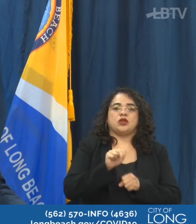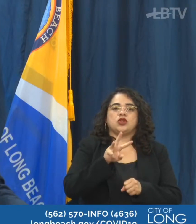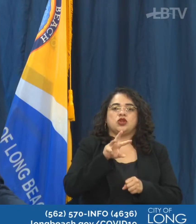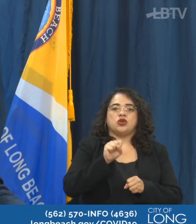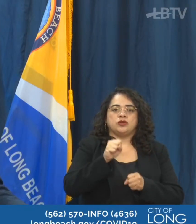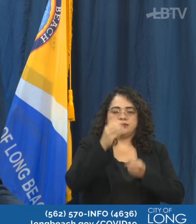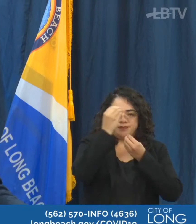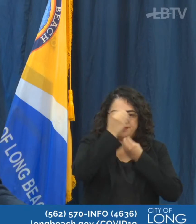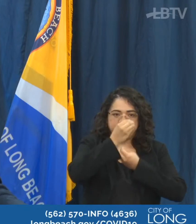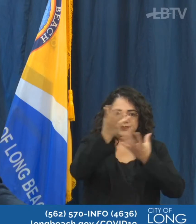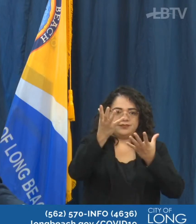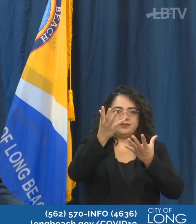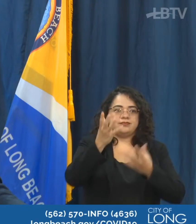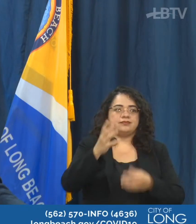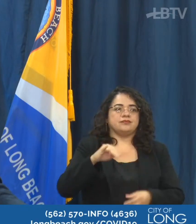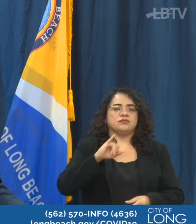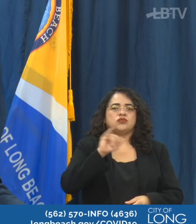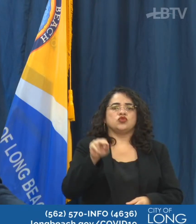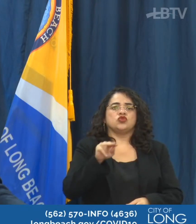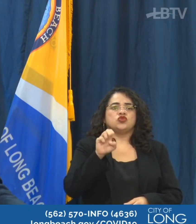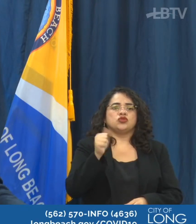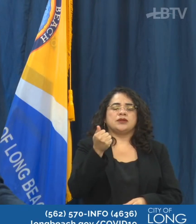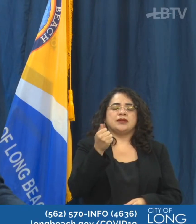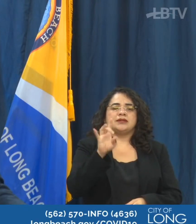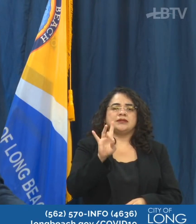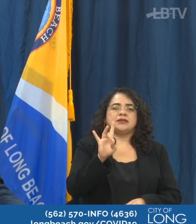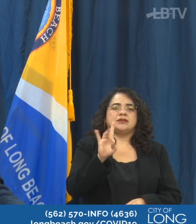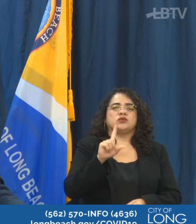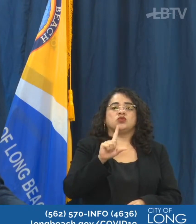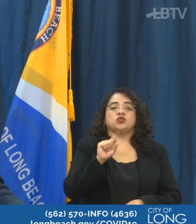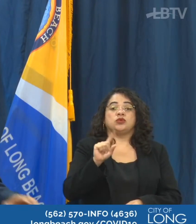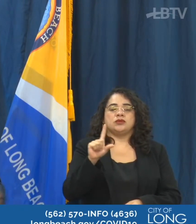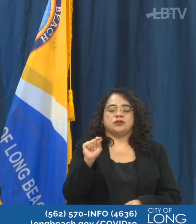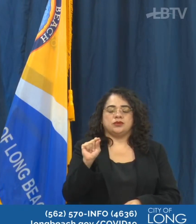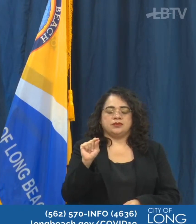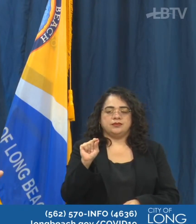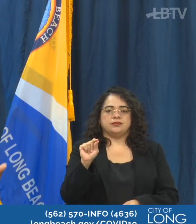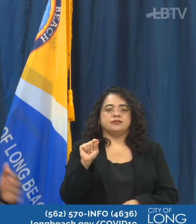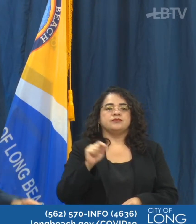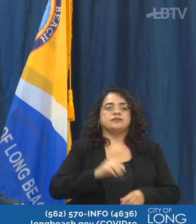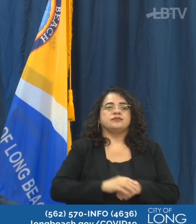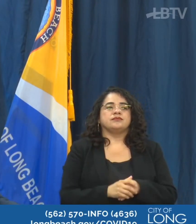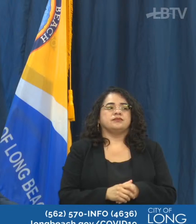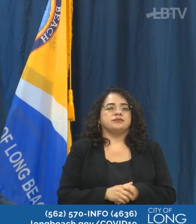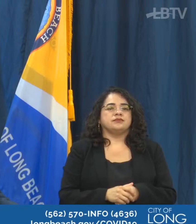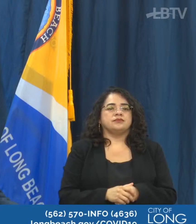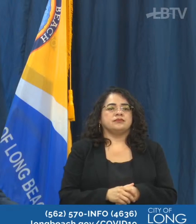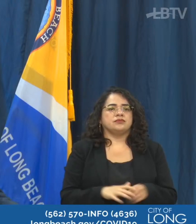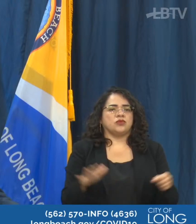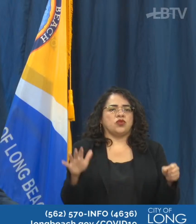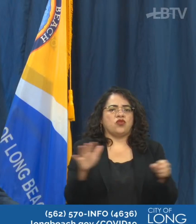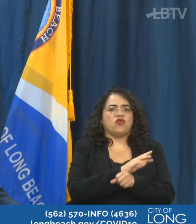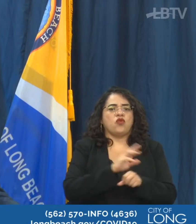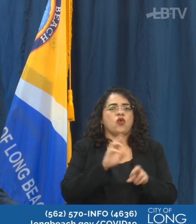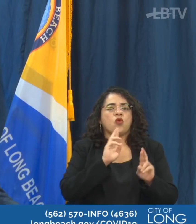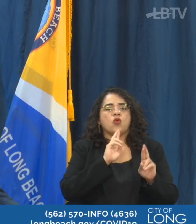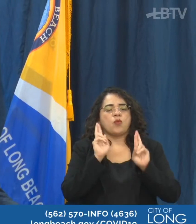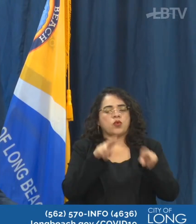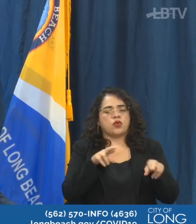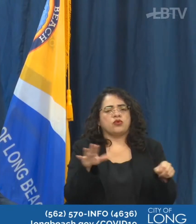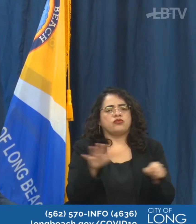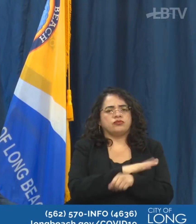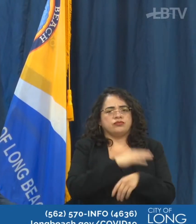on June the 18th, 2020 and as always we'll have a full report and full information